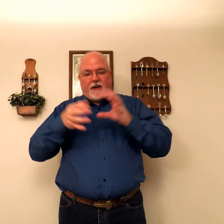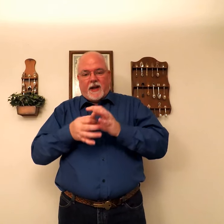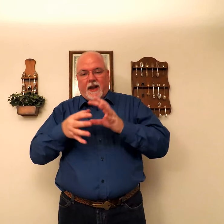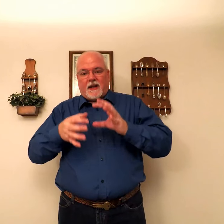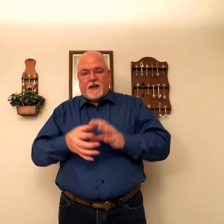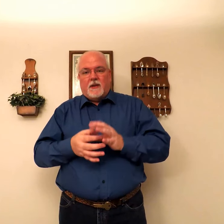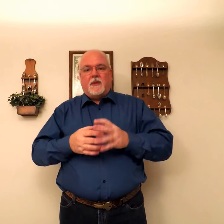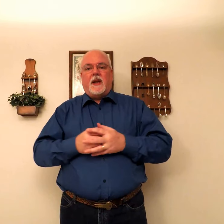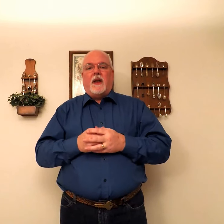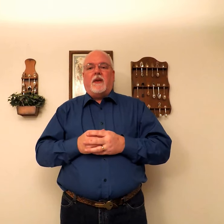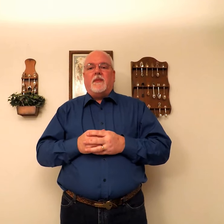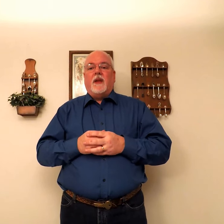of connected them together.